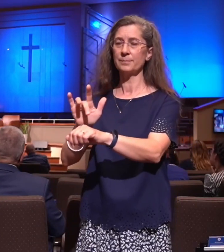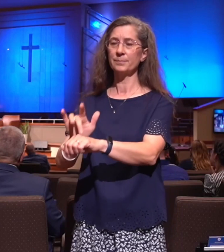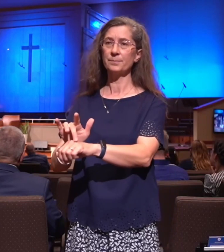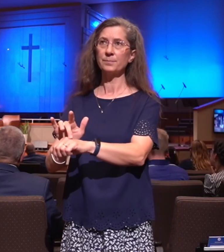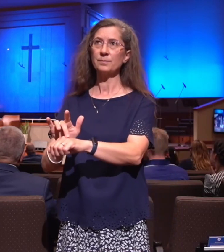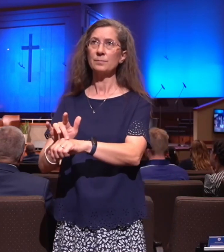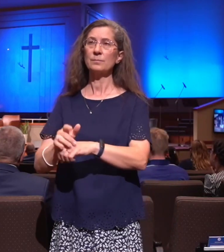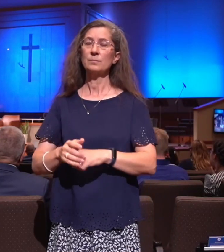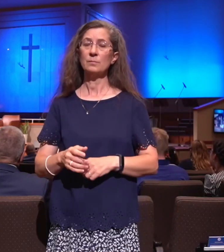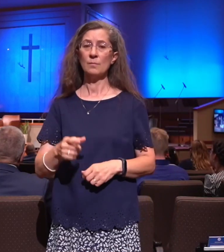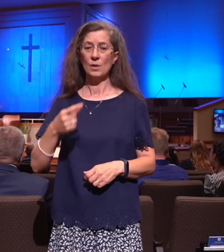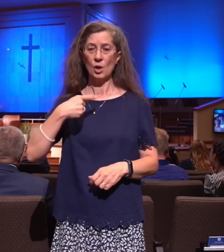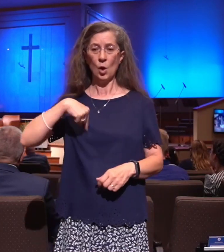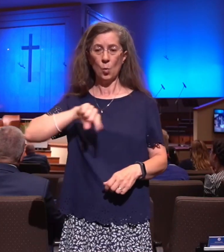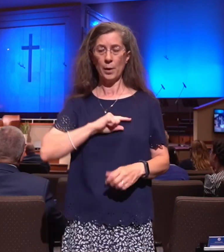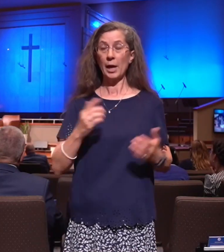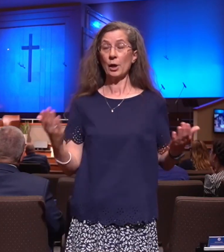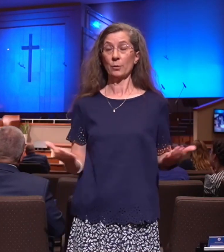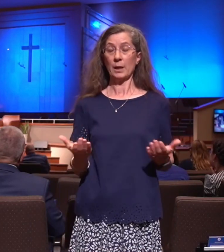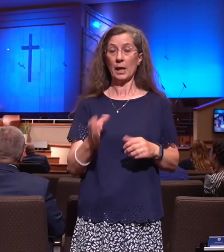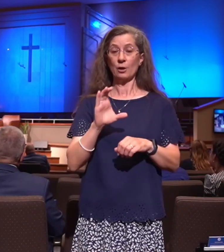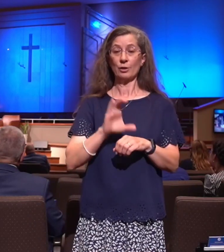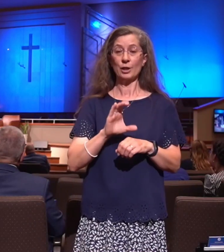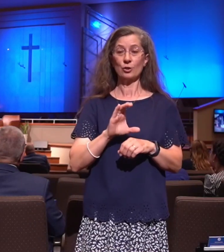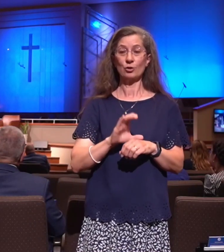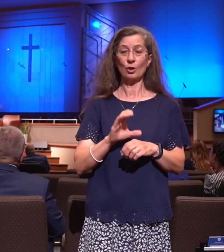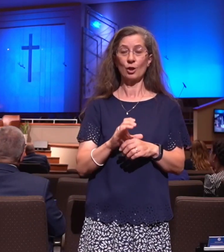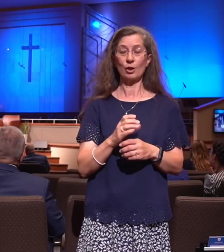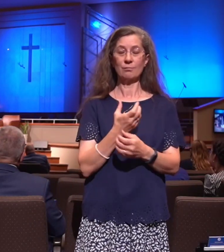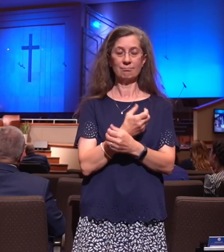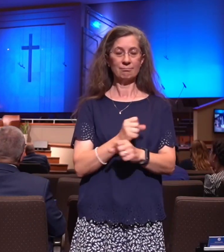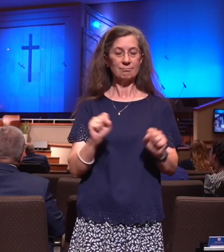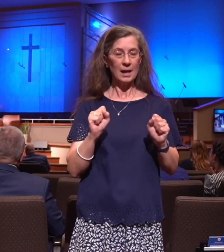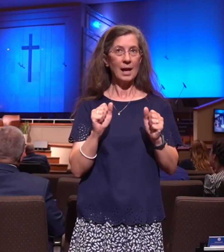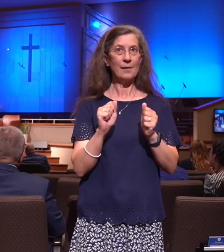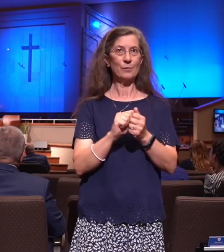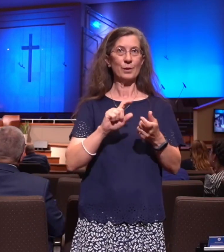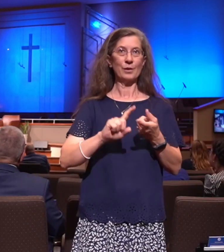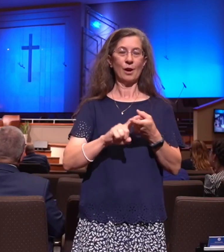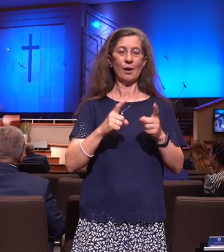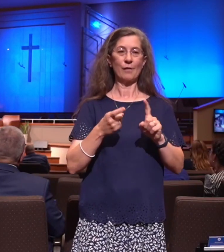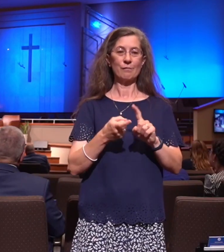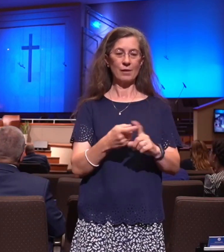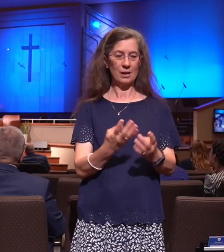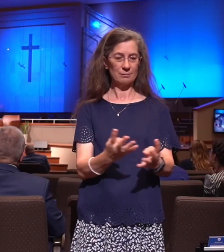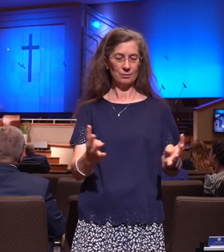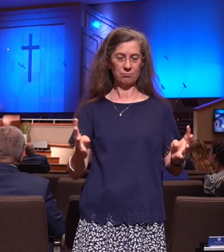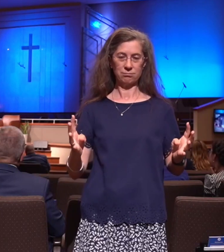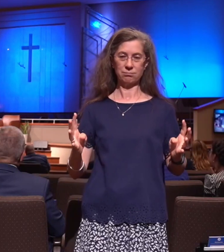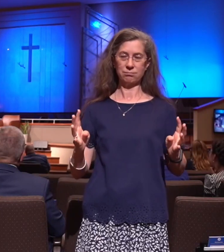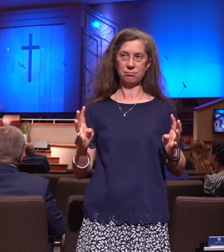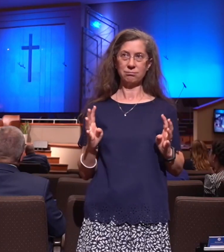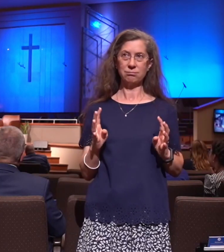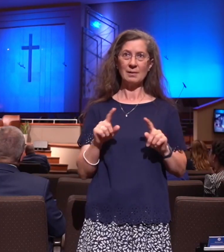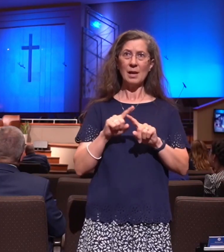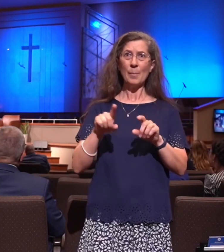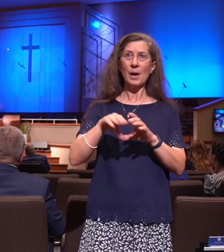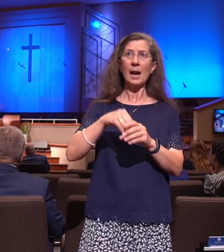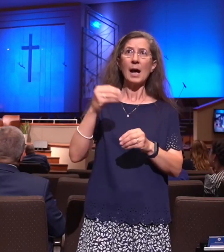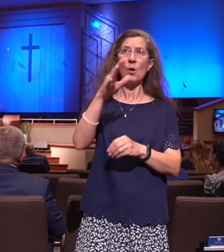hide behind these walls and the security of friends. While beyond the stained